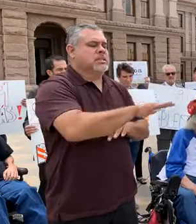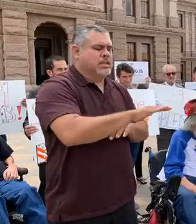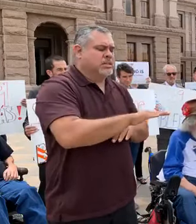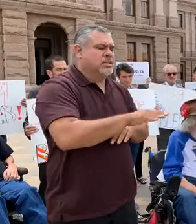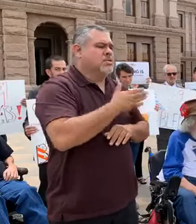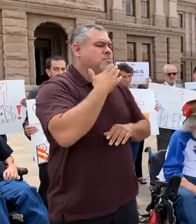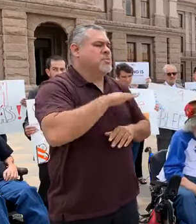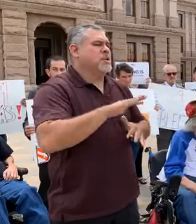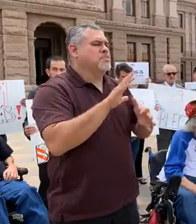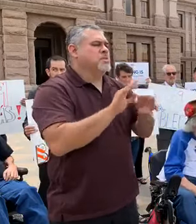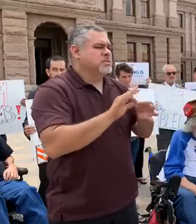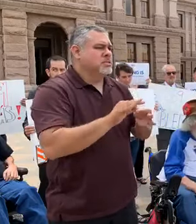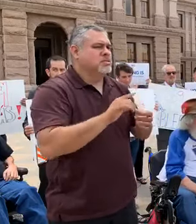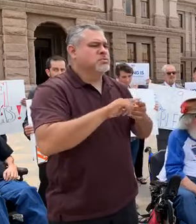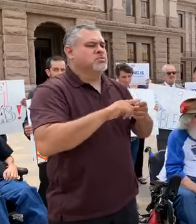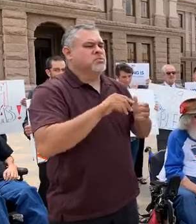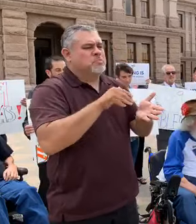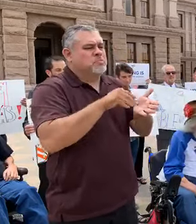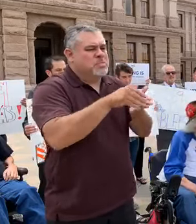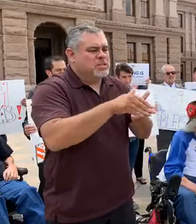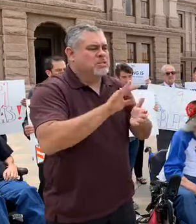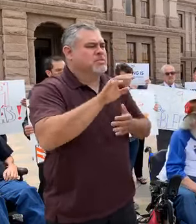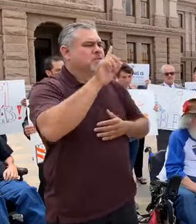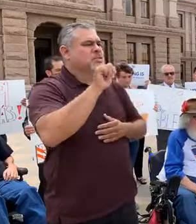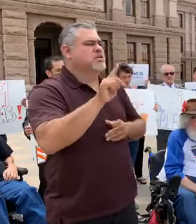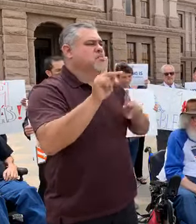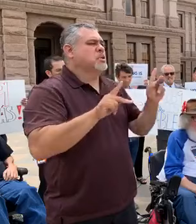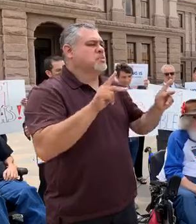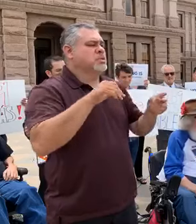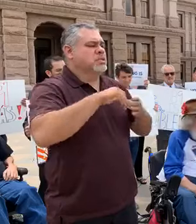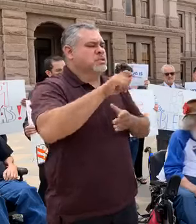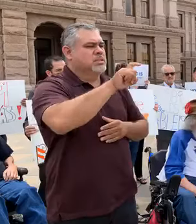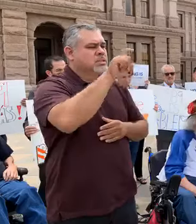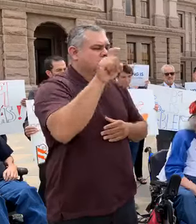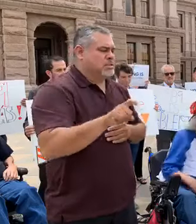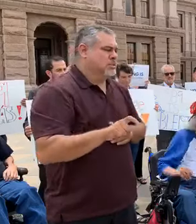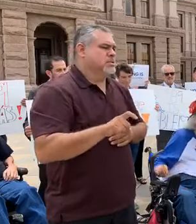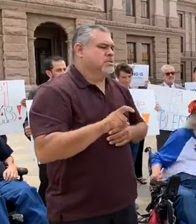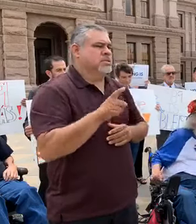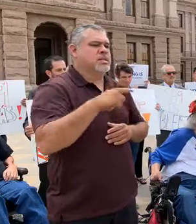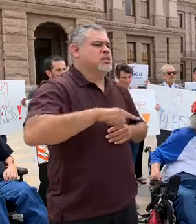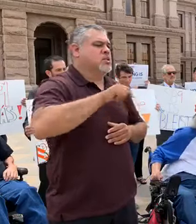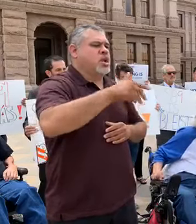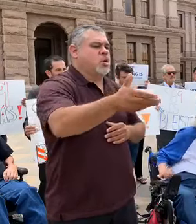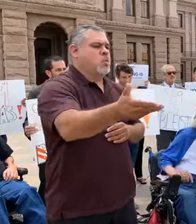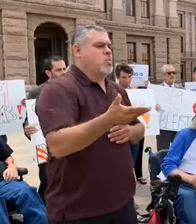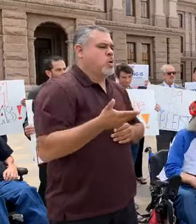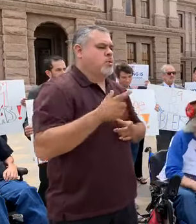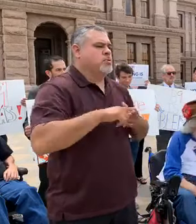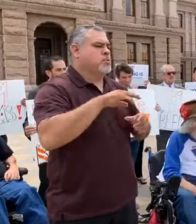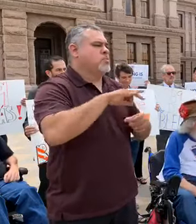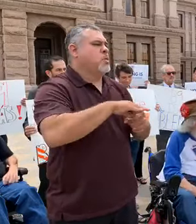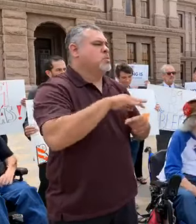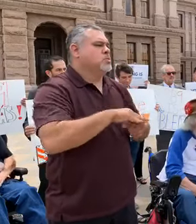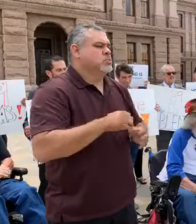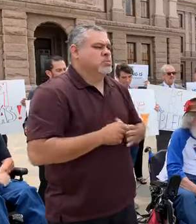to the millions of disabled people in the state of Texas that they're not welcome to the polls.